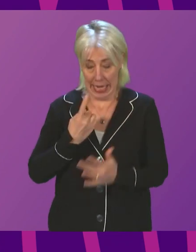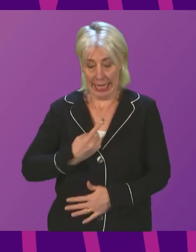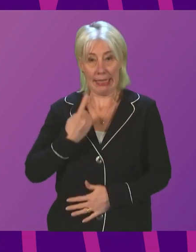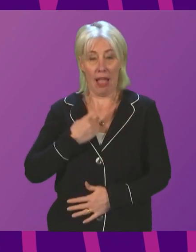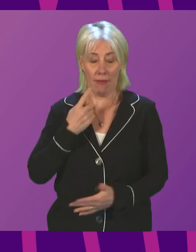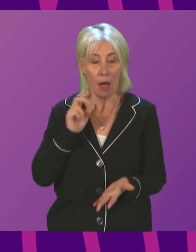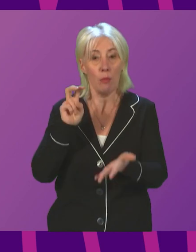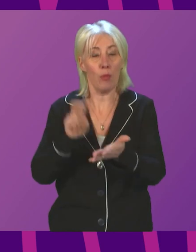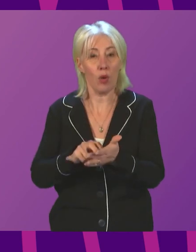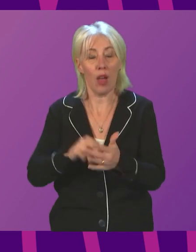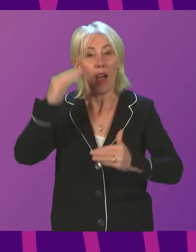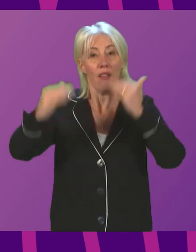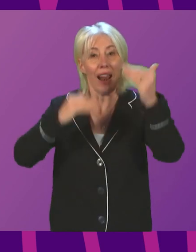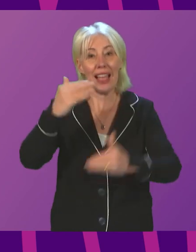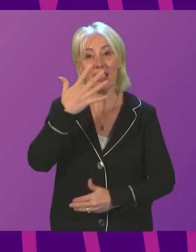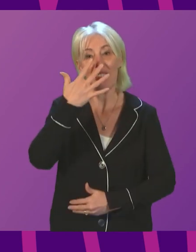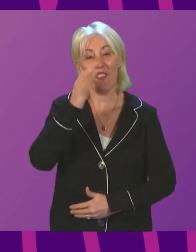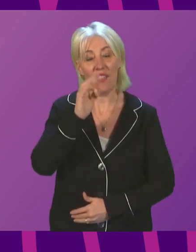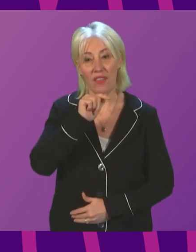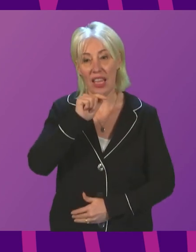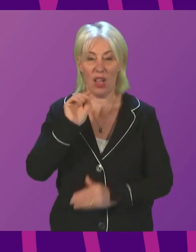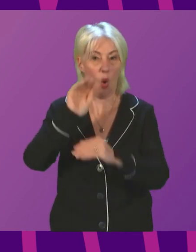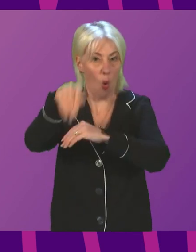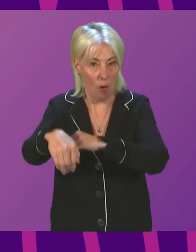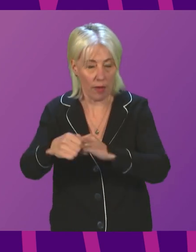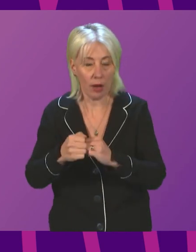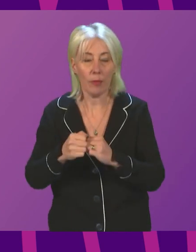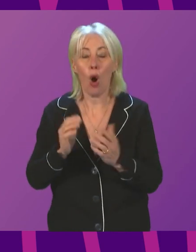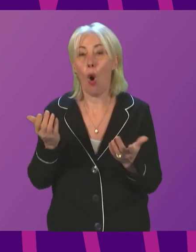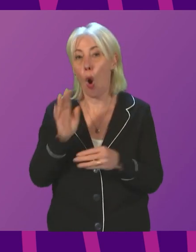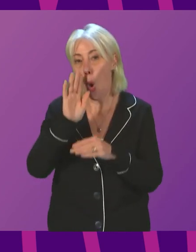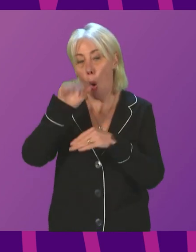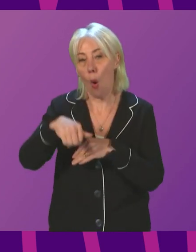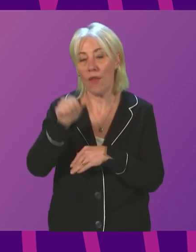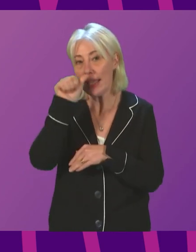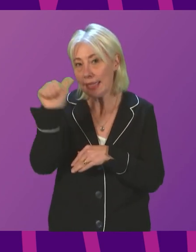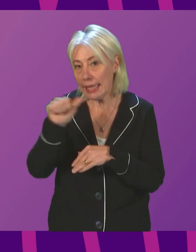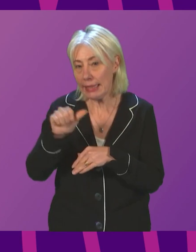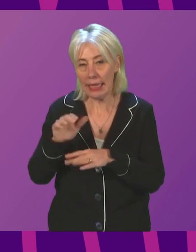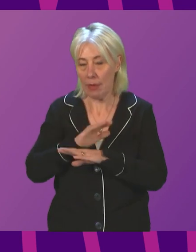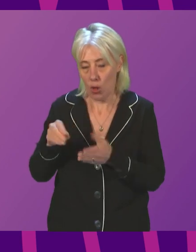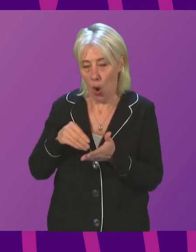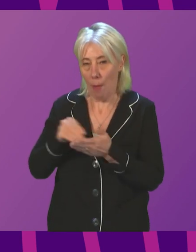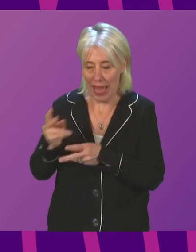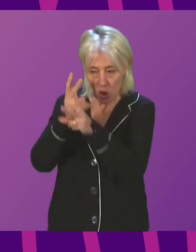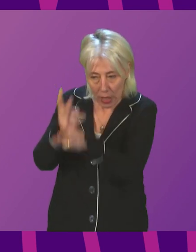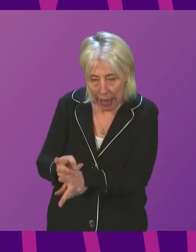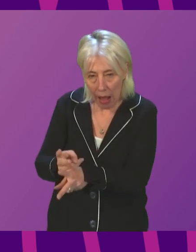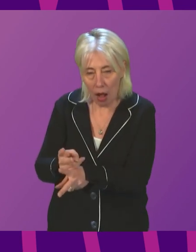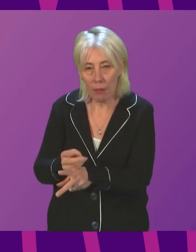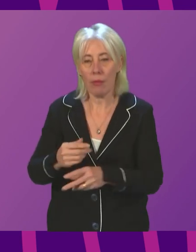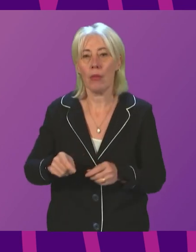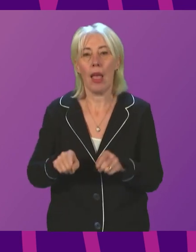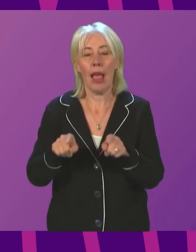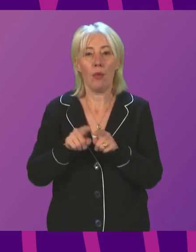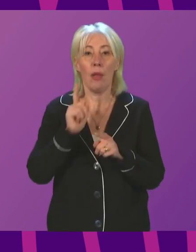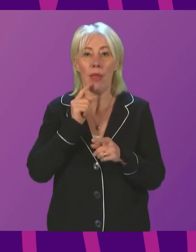for adults aged 50 and over, those aged over 16 who are unpaid carers and household contacts of